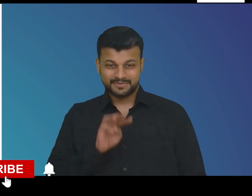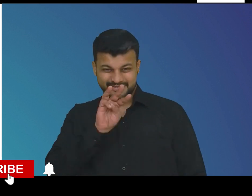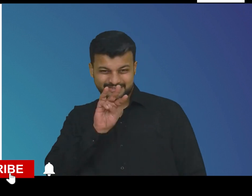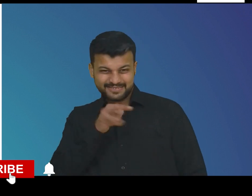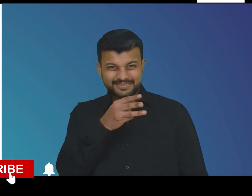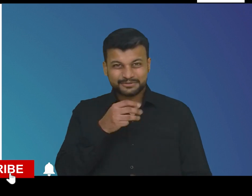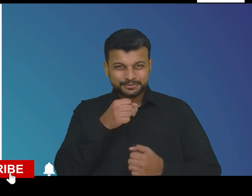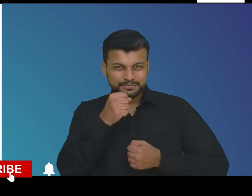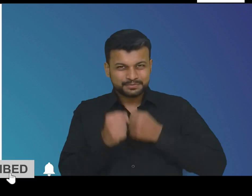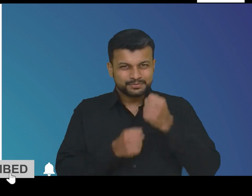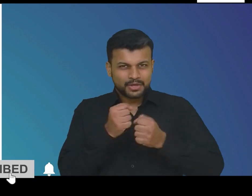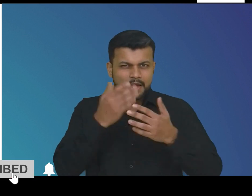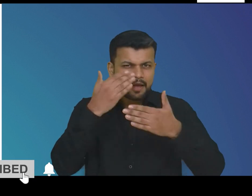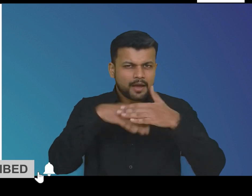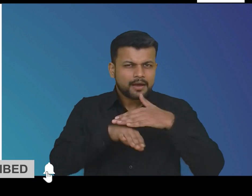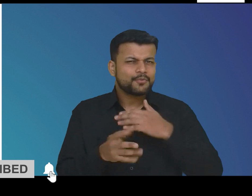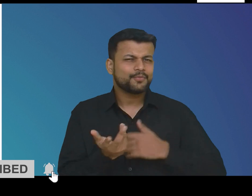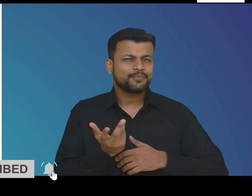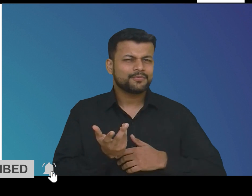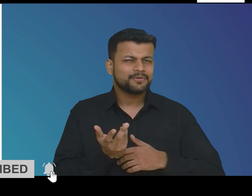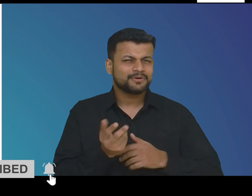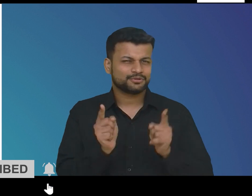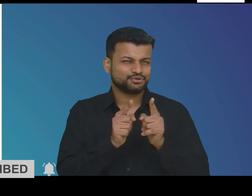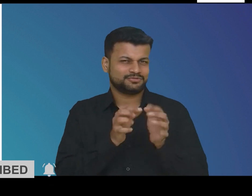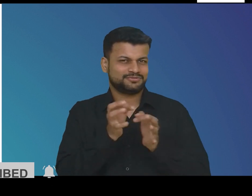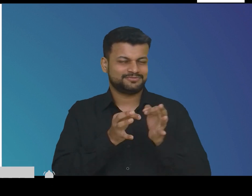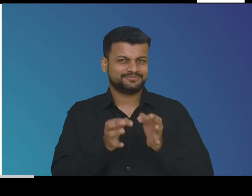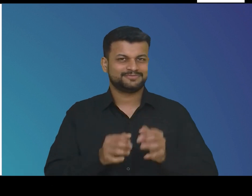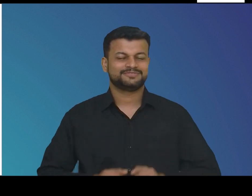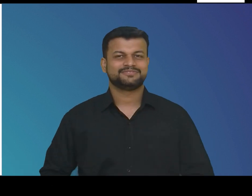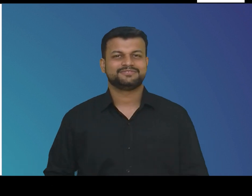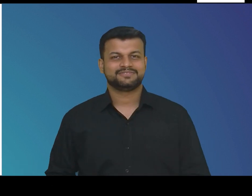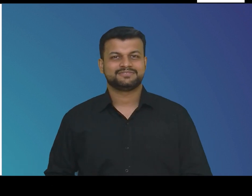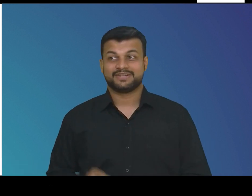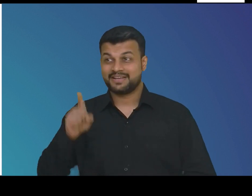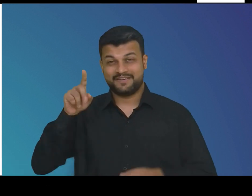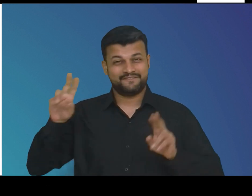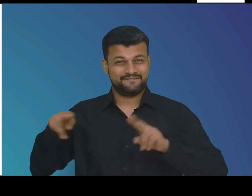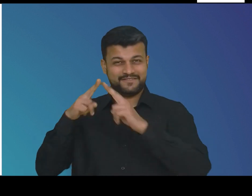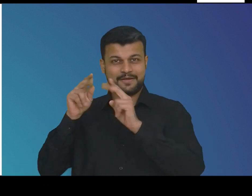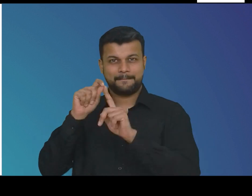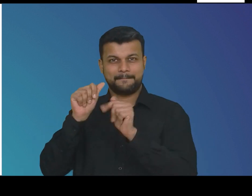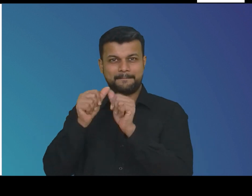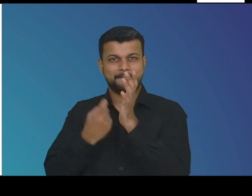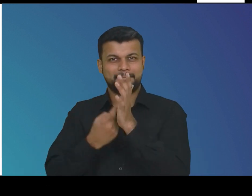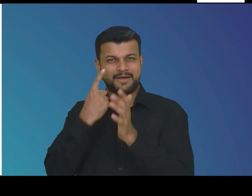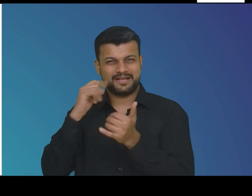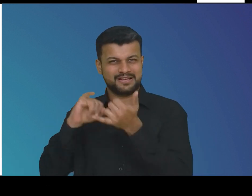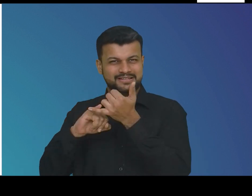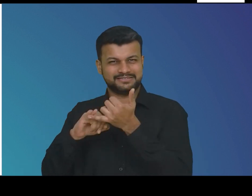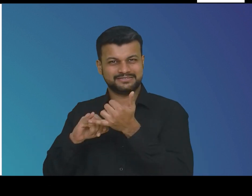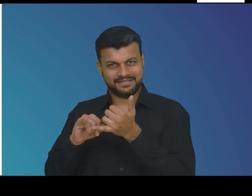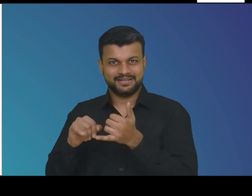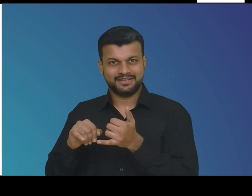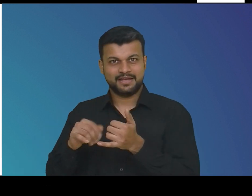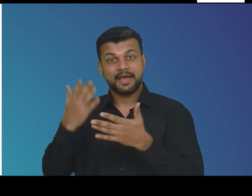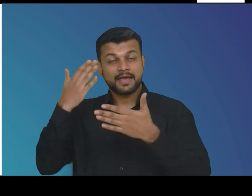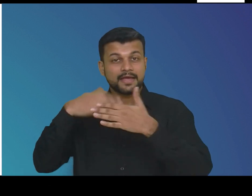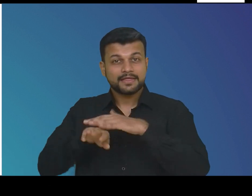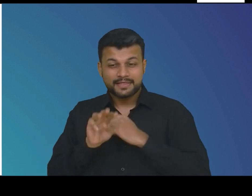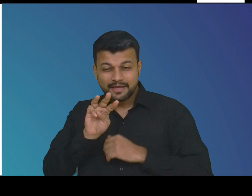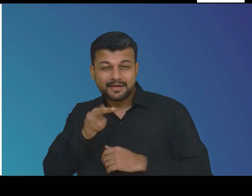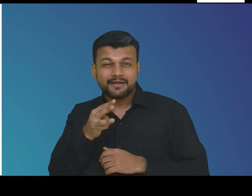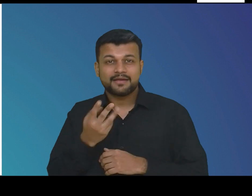the paralympic games a brief overview paris played host to the 2024 paralympic games